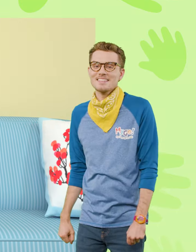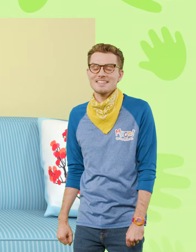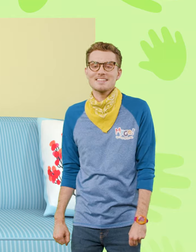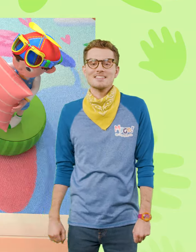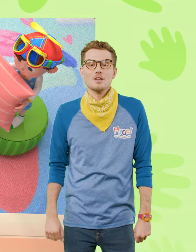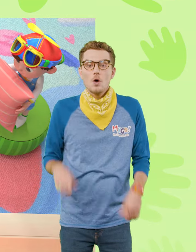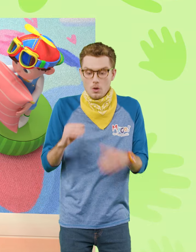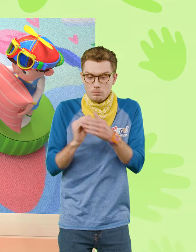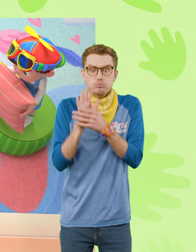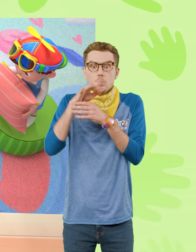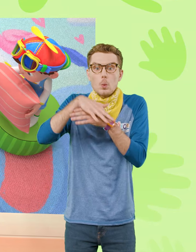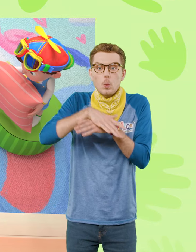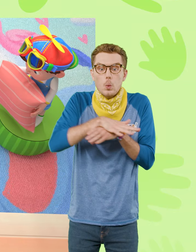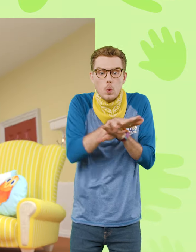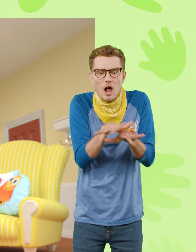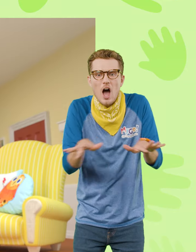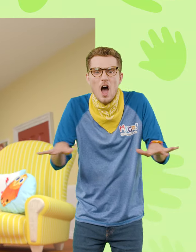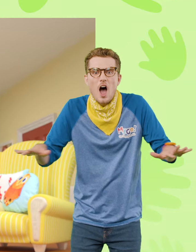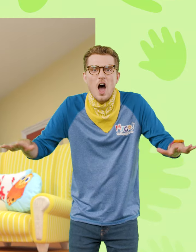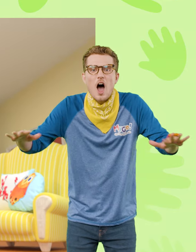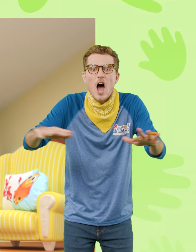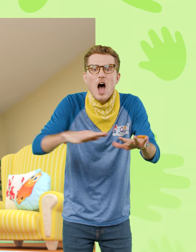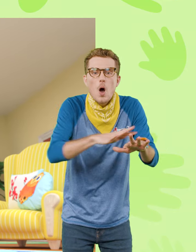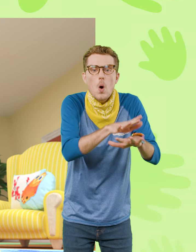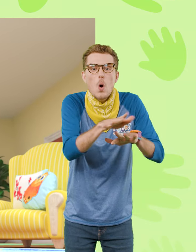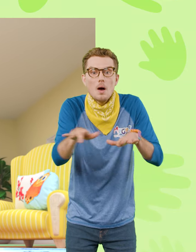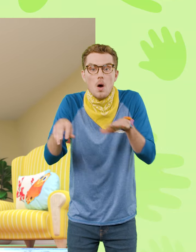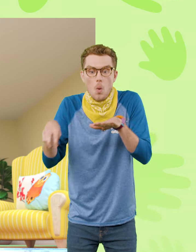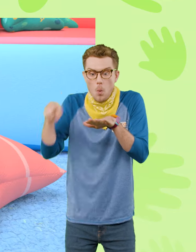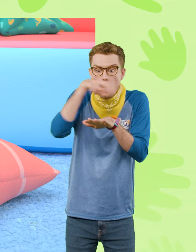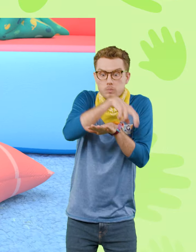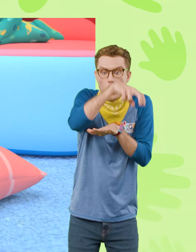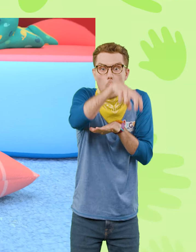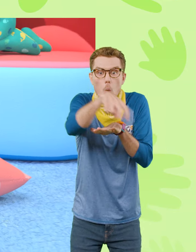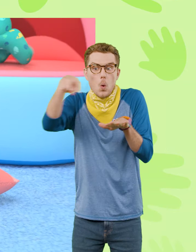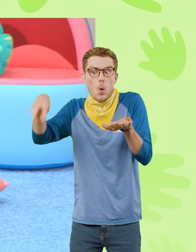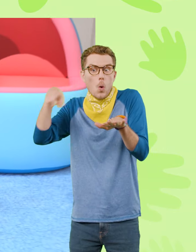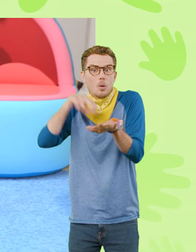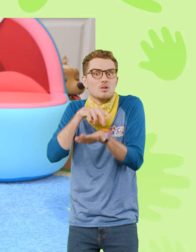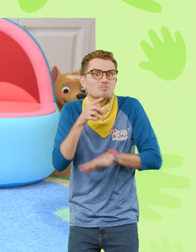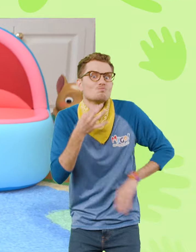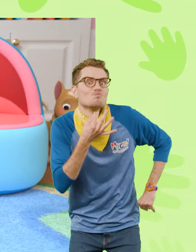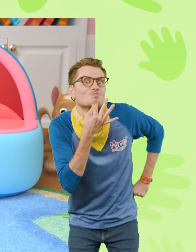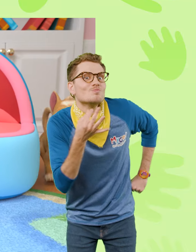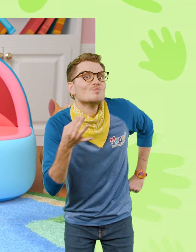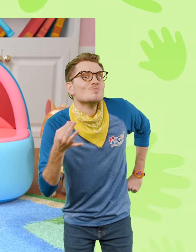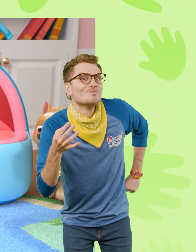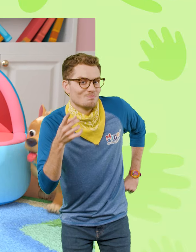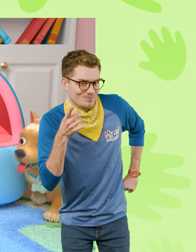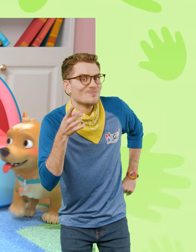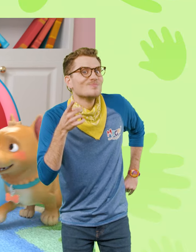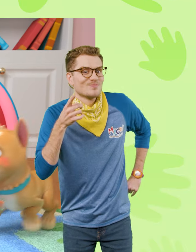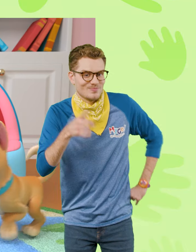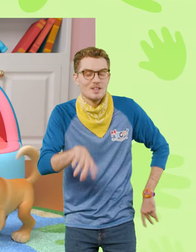Lava, lava everywhere Jump across it if you dare